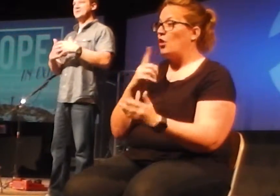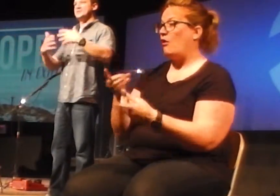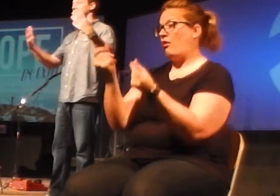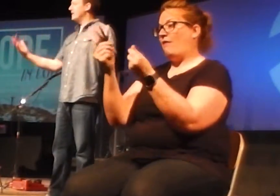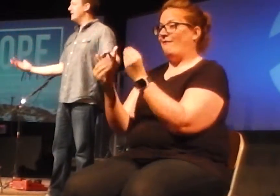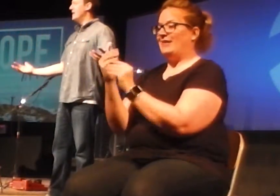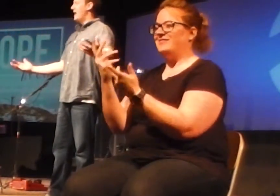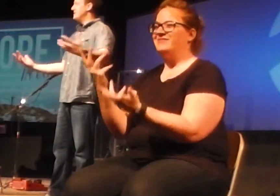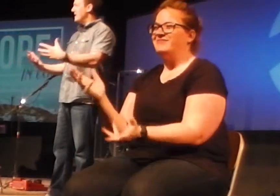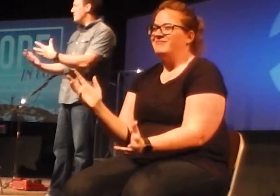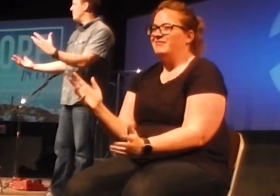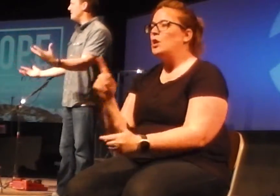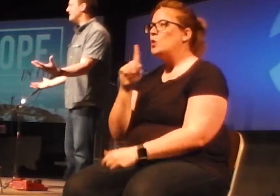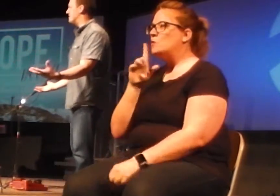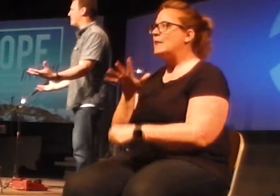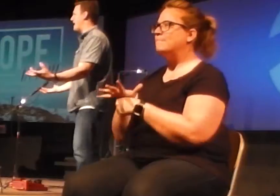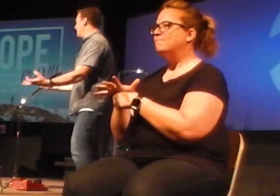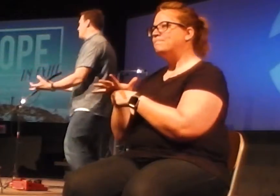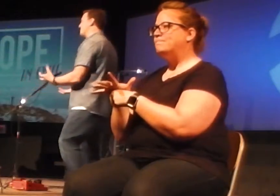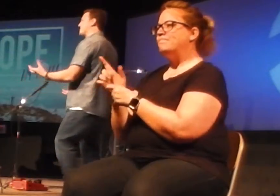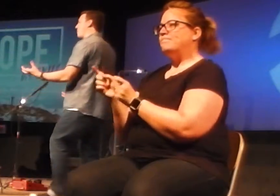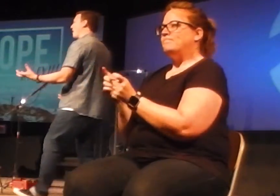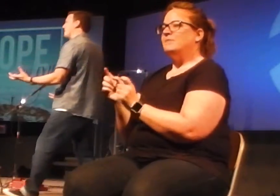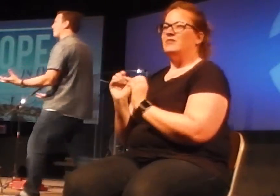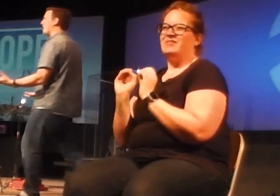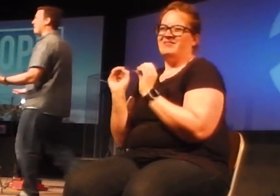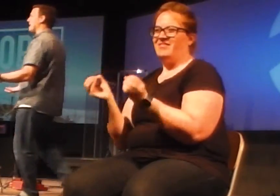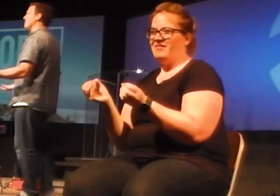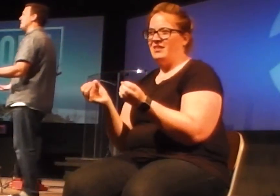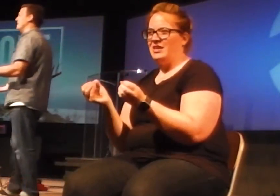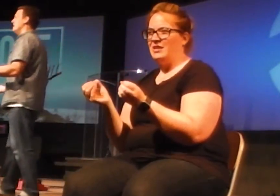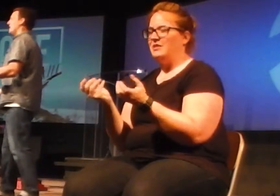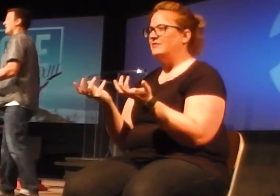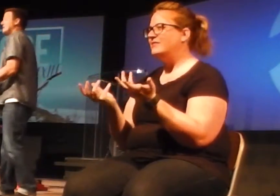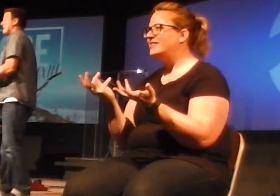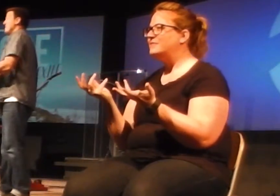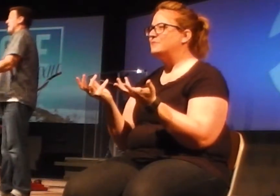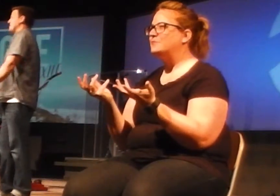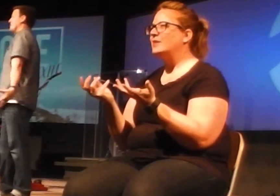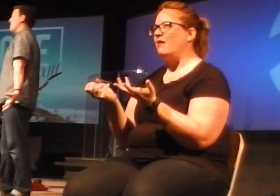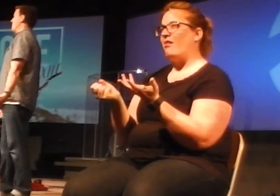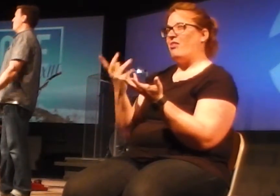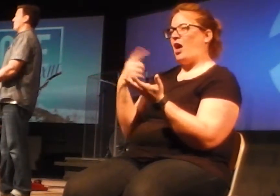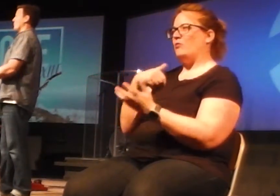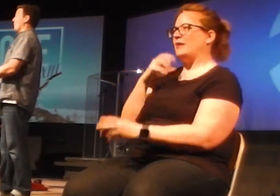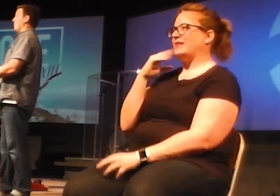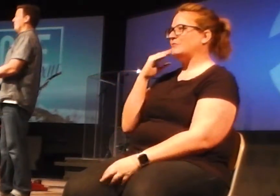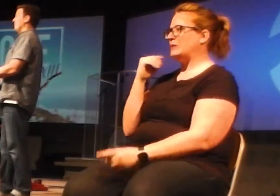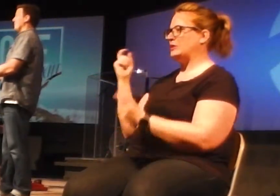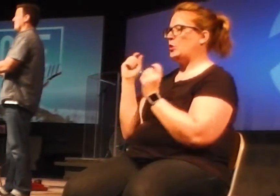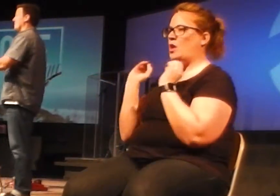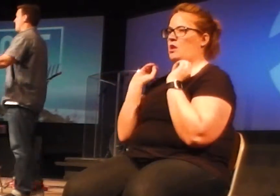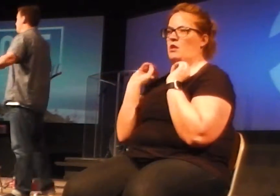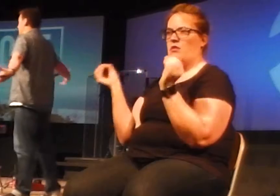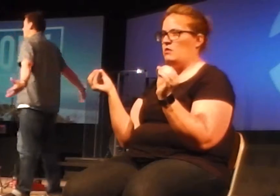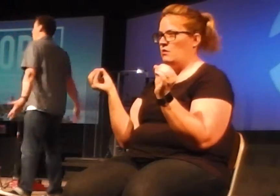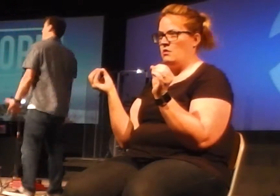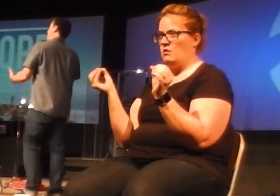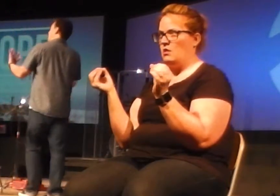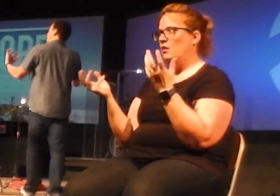necessarily a tension we need to manage in some way that we're not managing. A lot of times in exile you have no control. You have no way to get